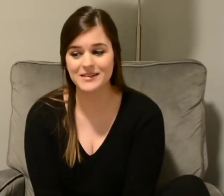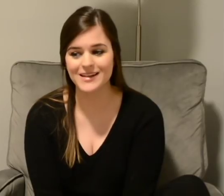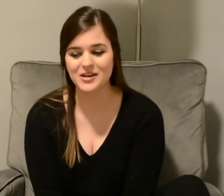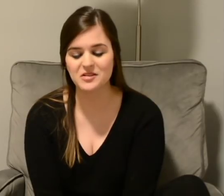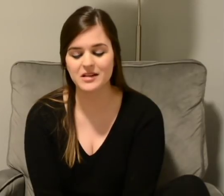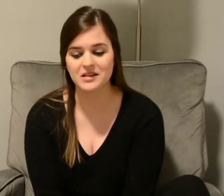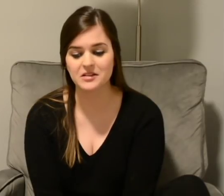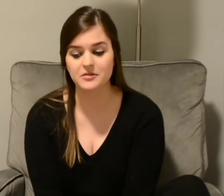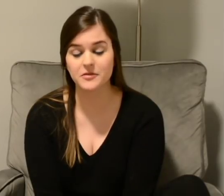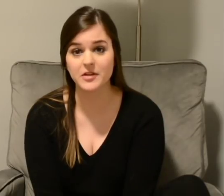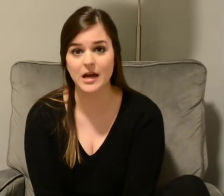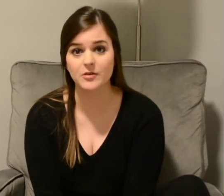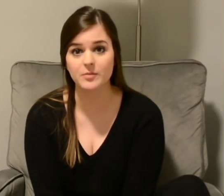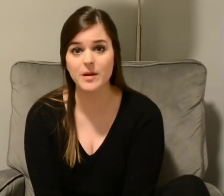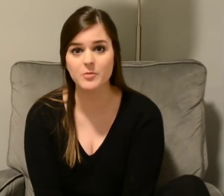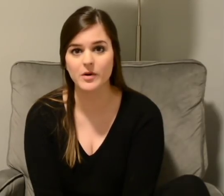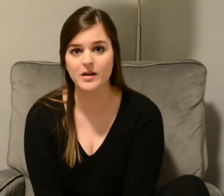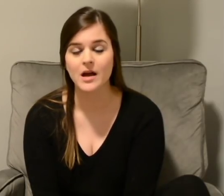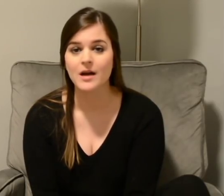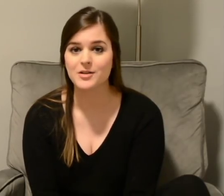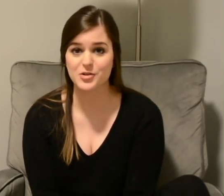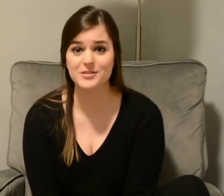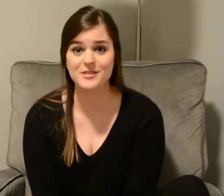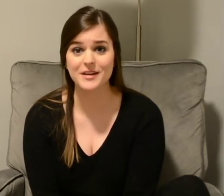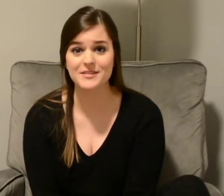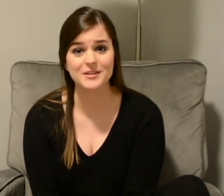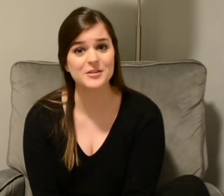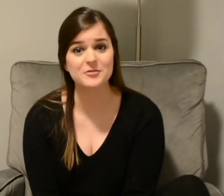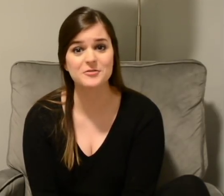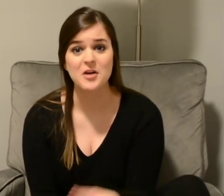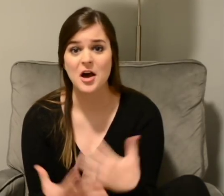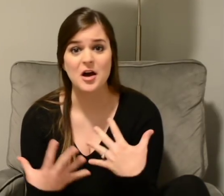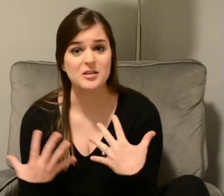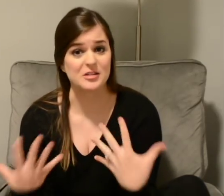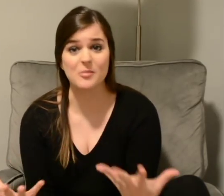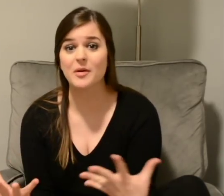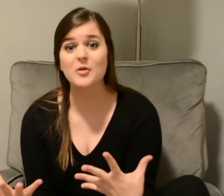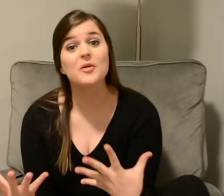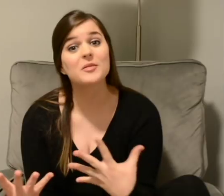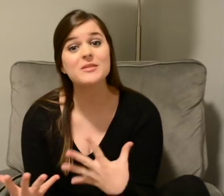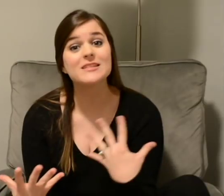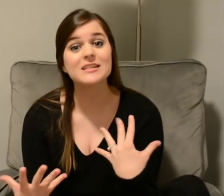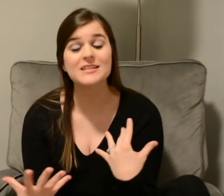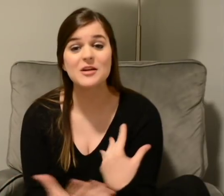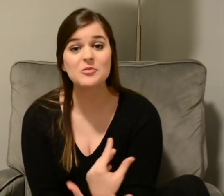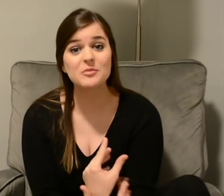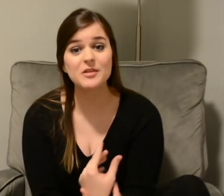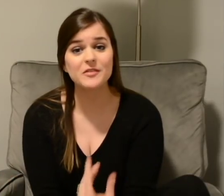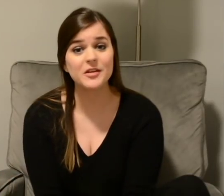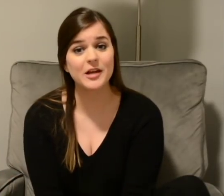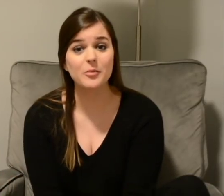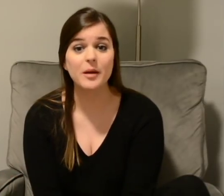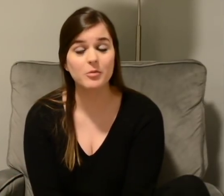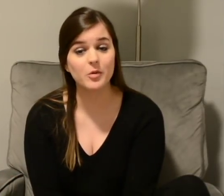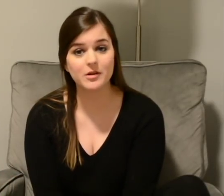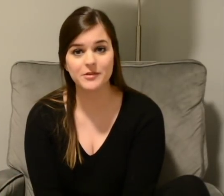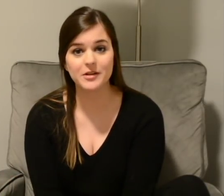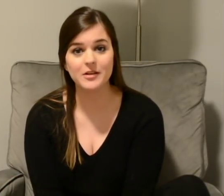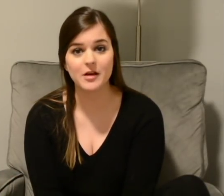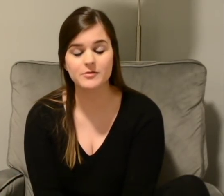down and filling out the paperwork, just as if somebody were to be sitting down with me filling out paperwork for their loved